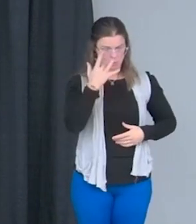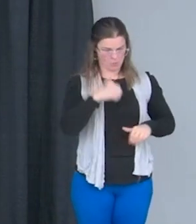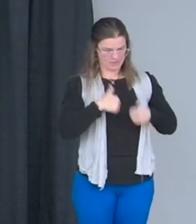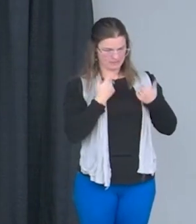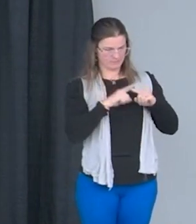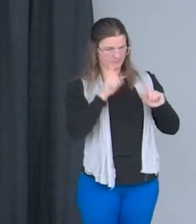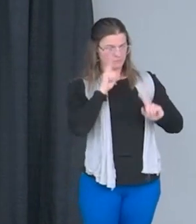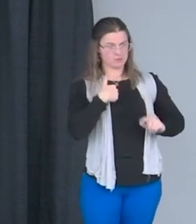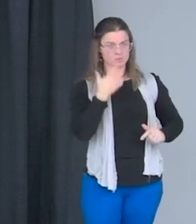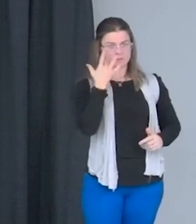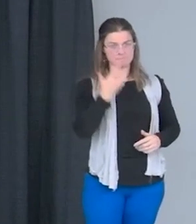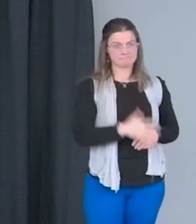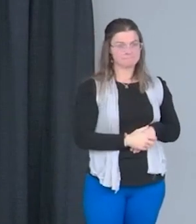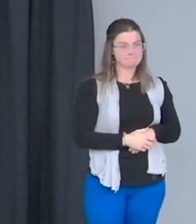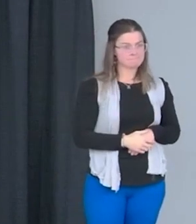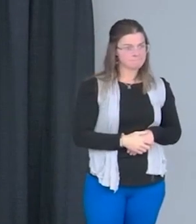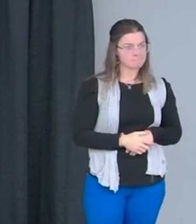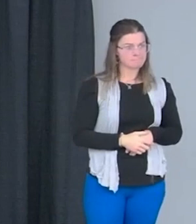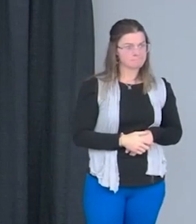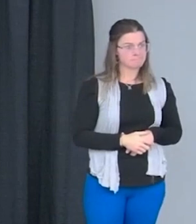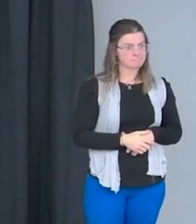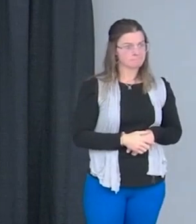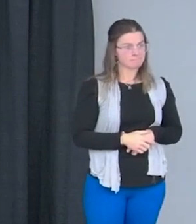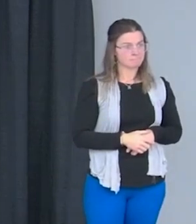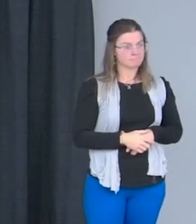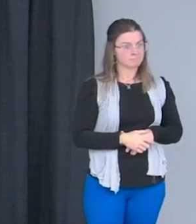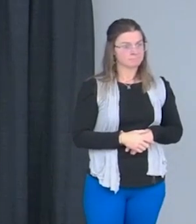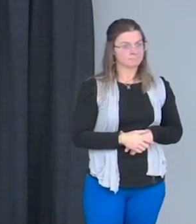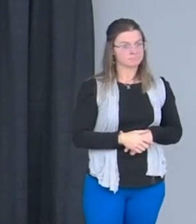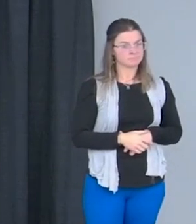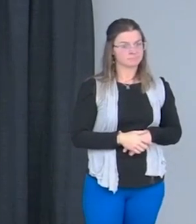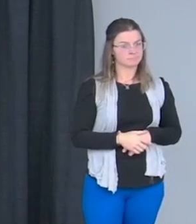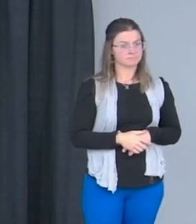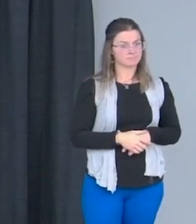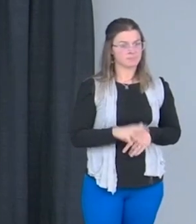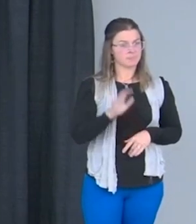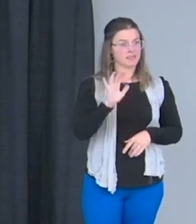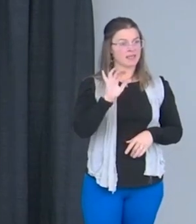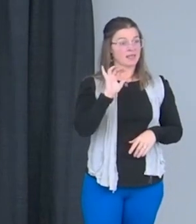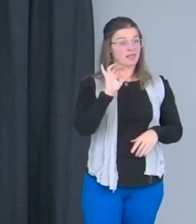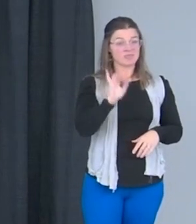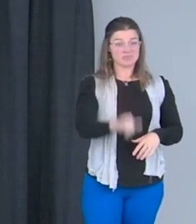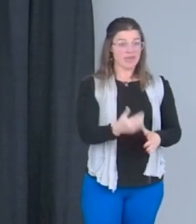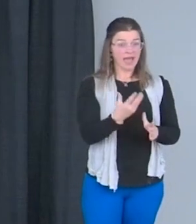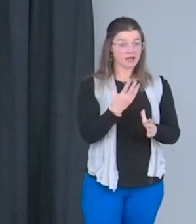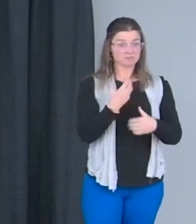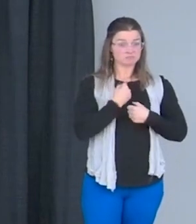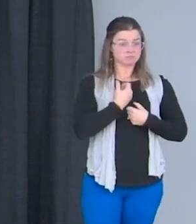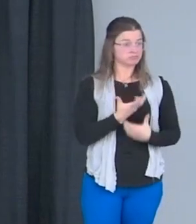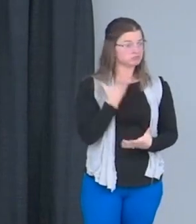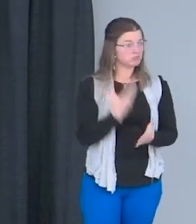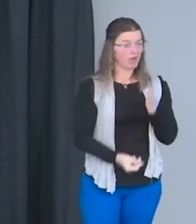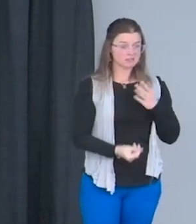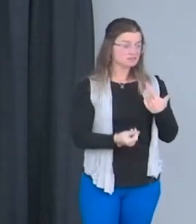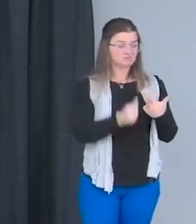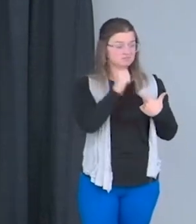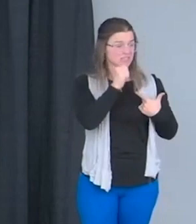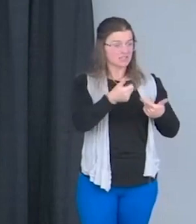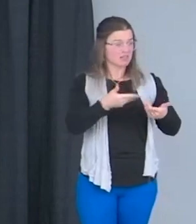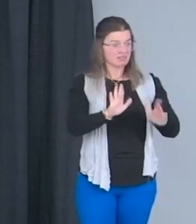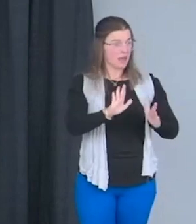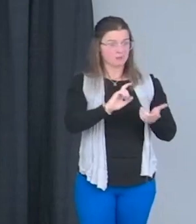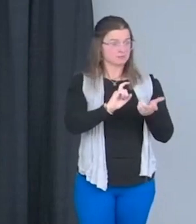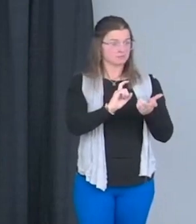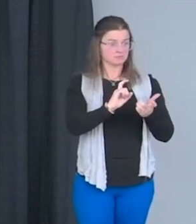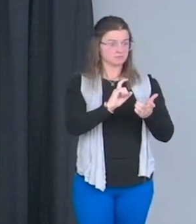me? Well, I didn't, I didn't allow that defeat to be my only defeat. This is where I, this is where the change happens,